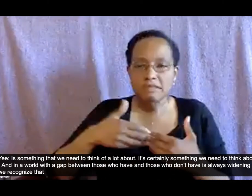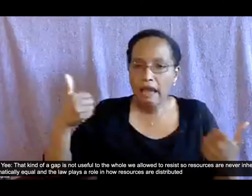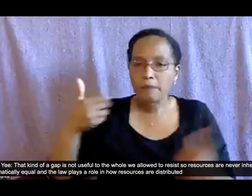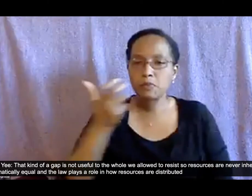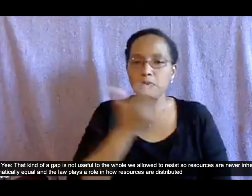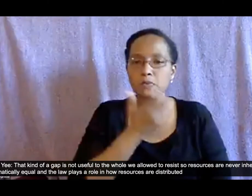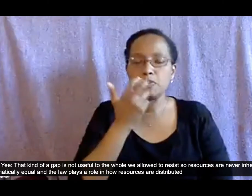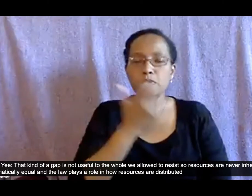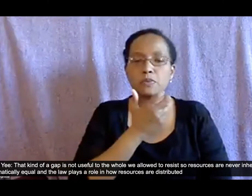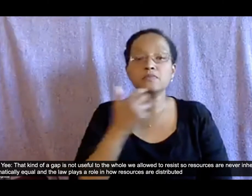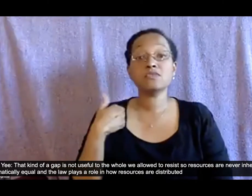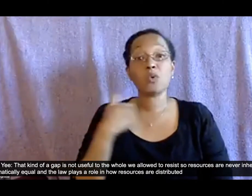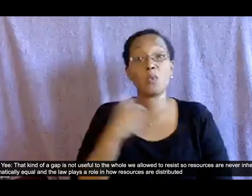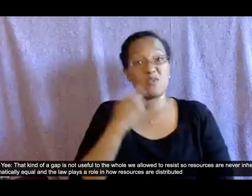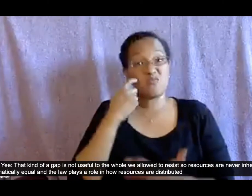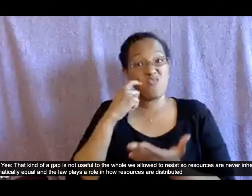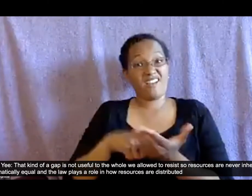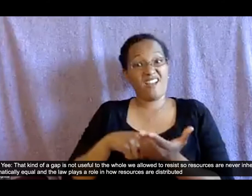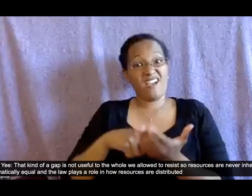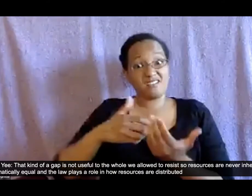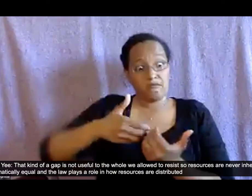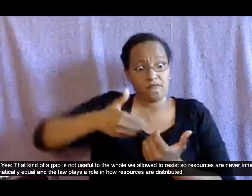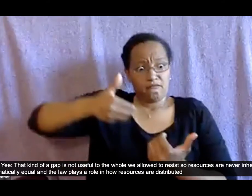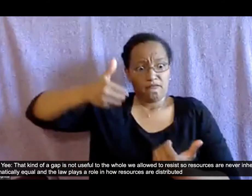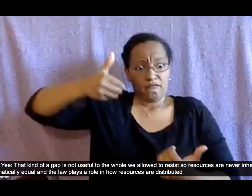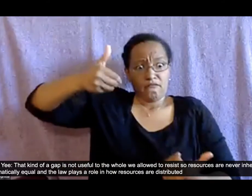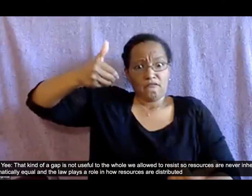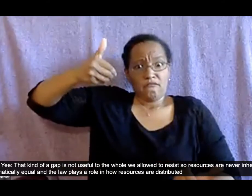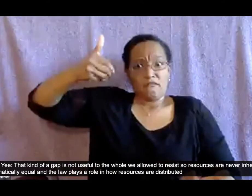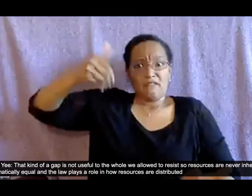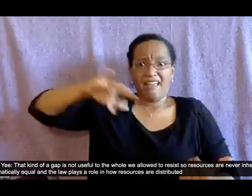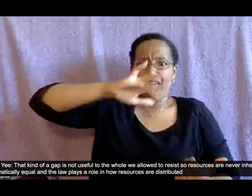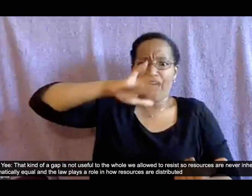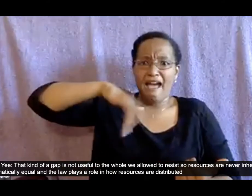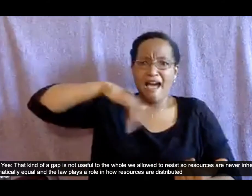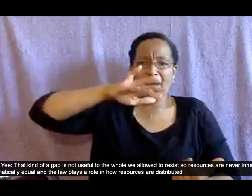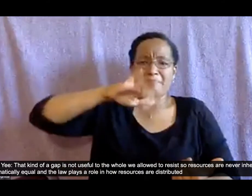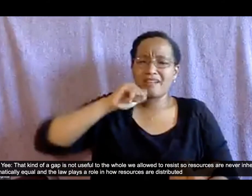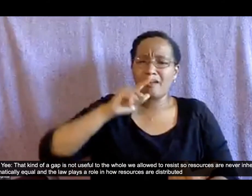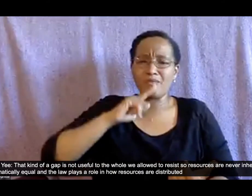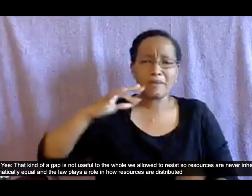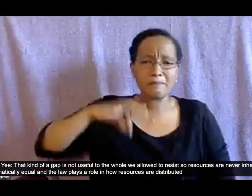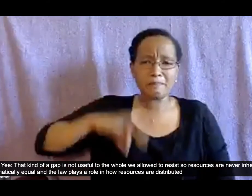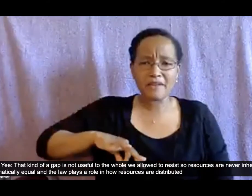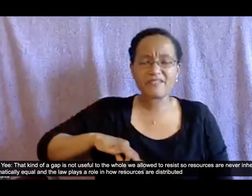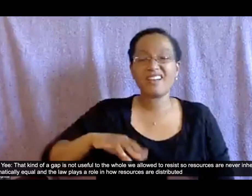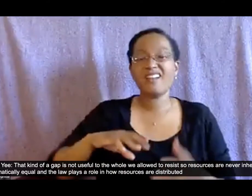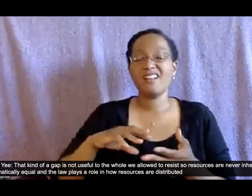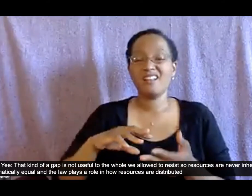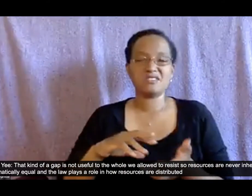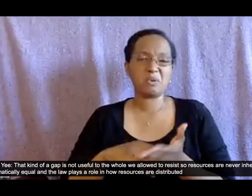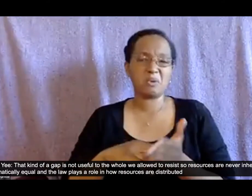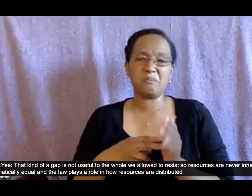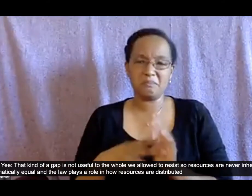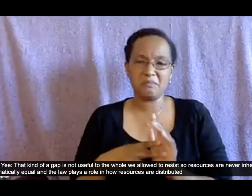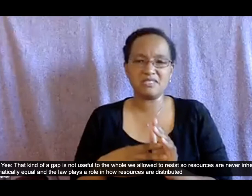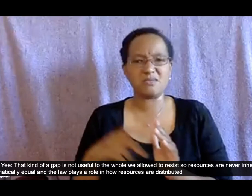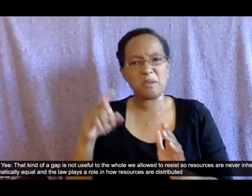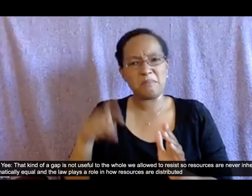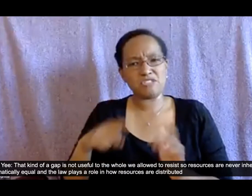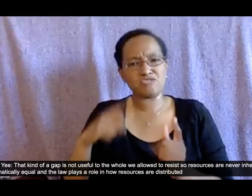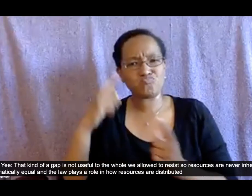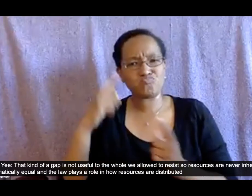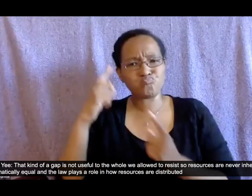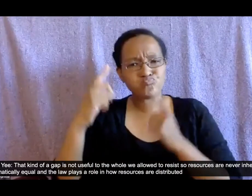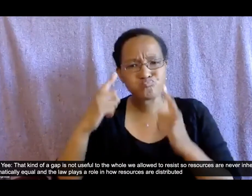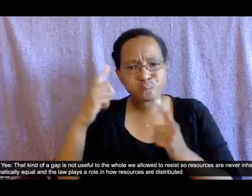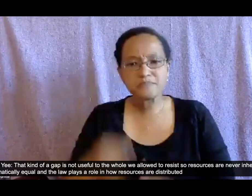that kind of a gap is not useful to the whole we allow it to persist so resources